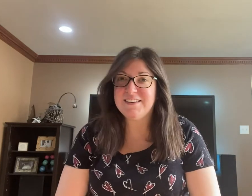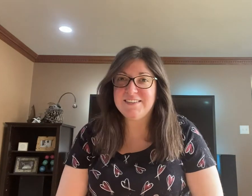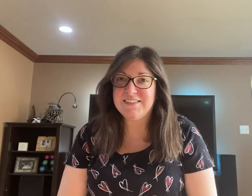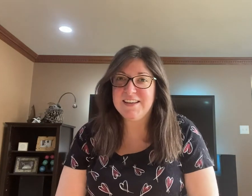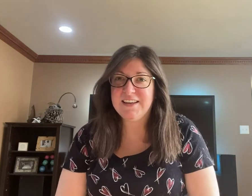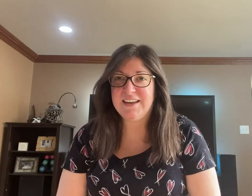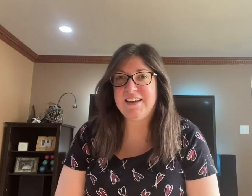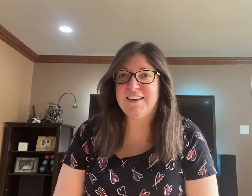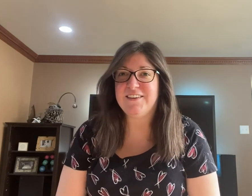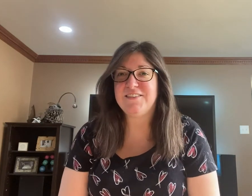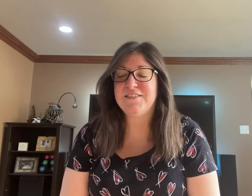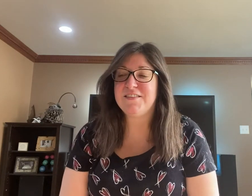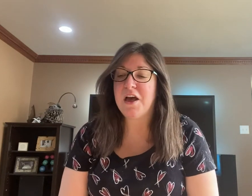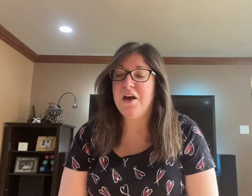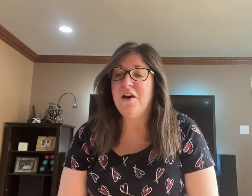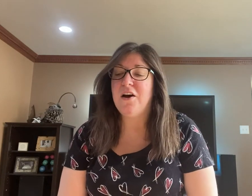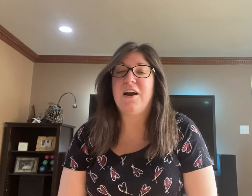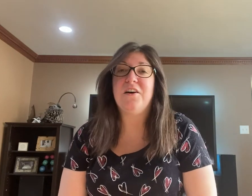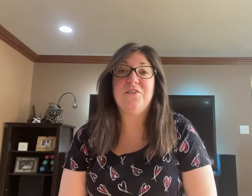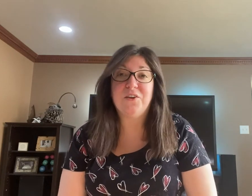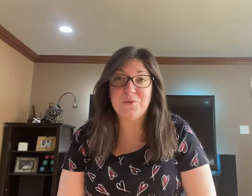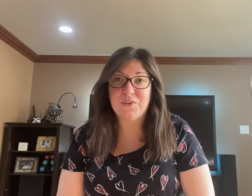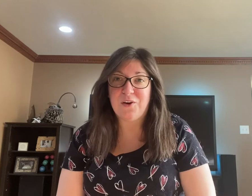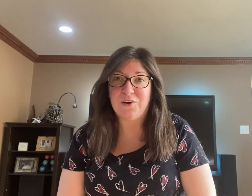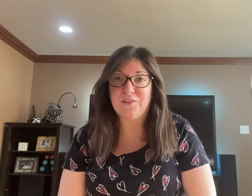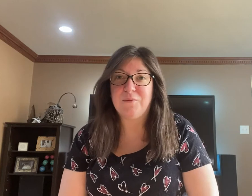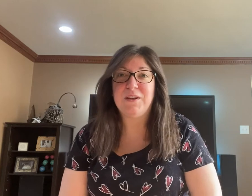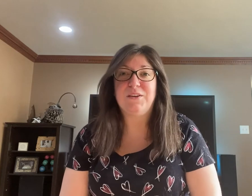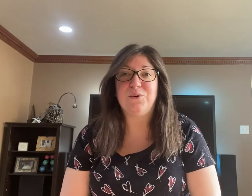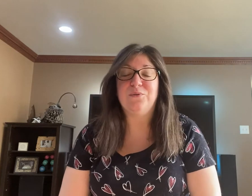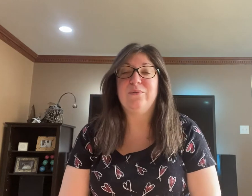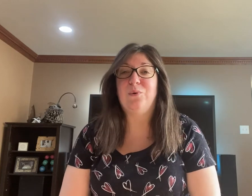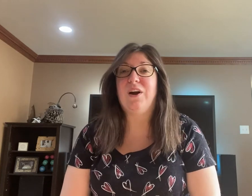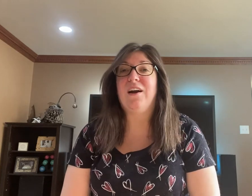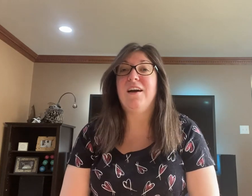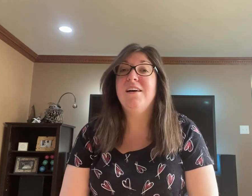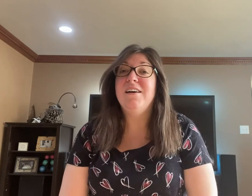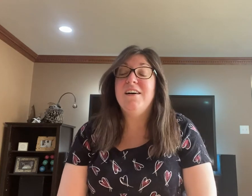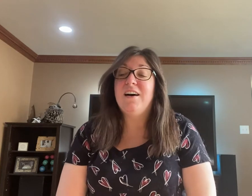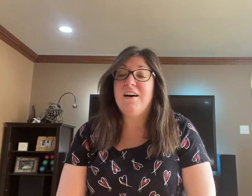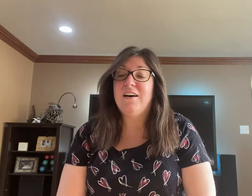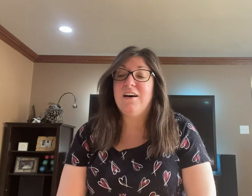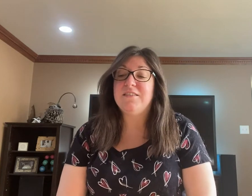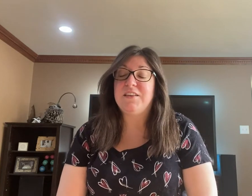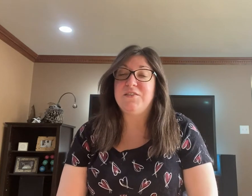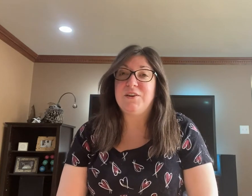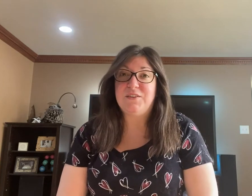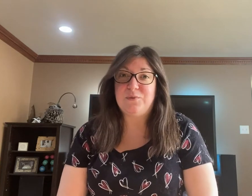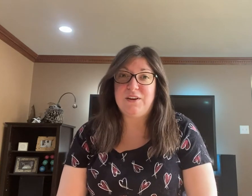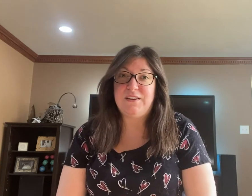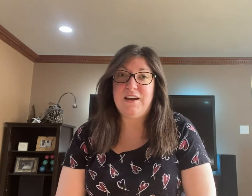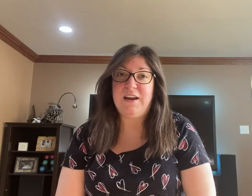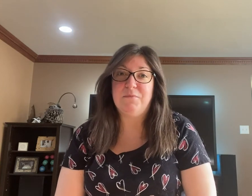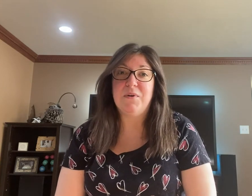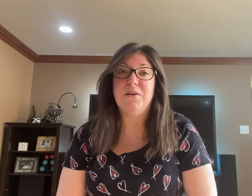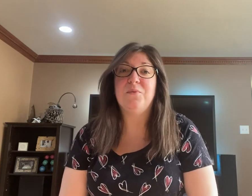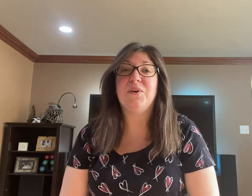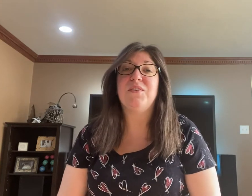is our hello song that we do for sensory story time. What's